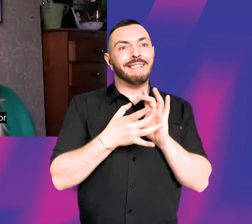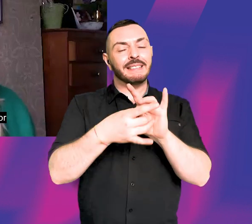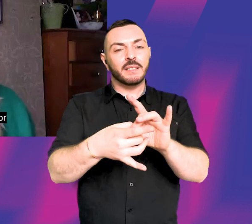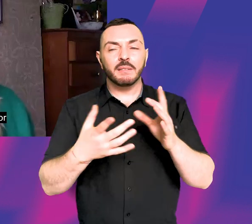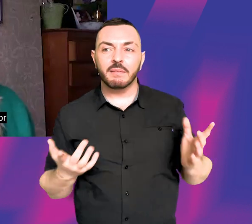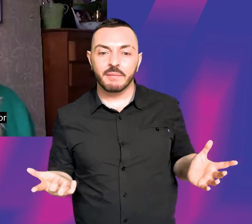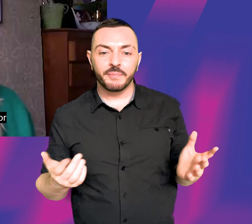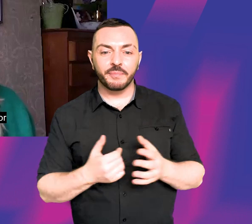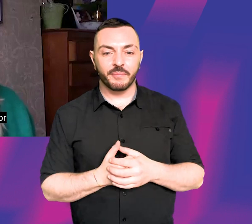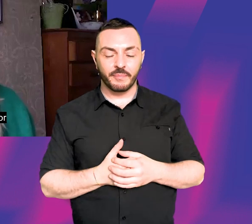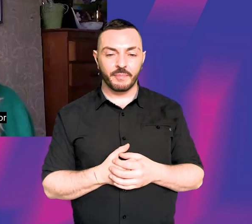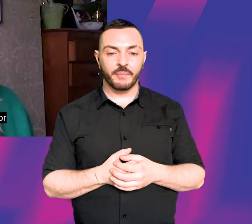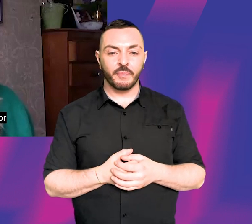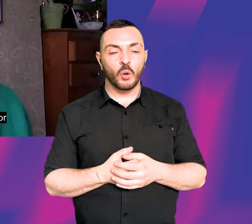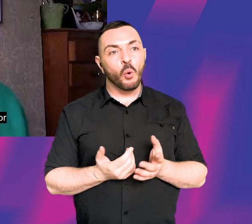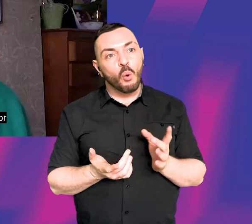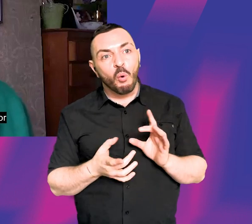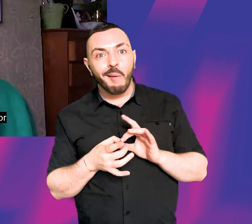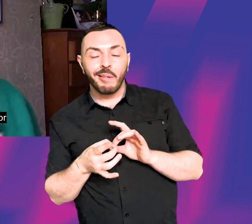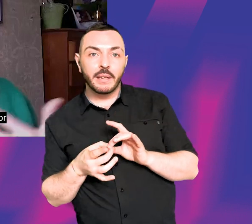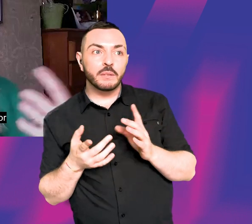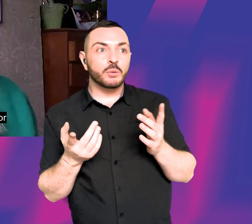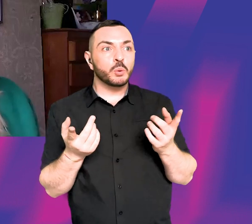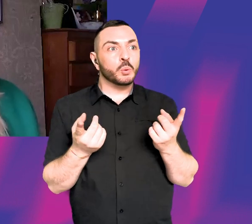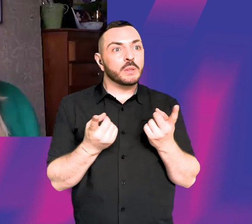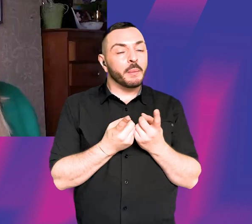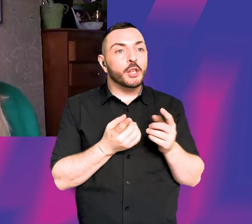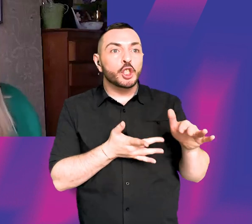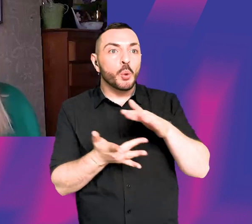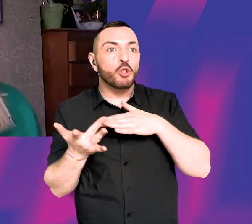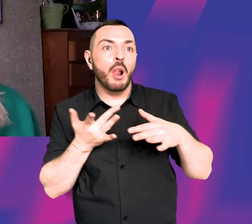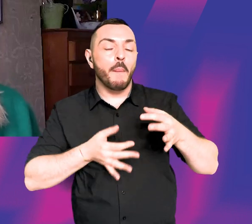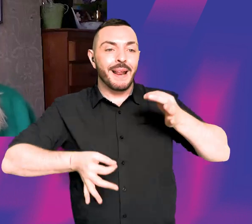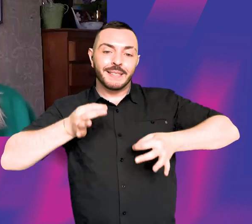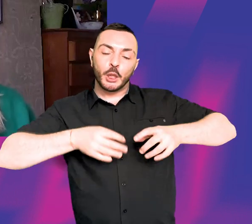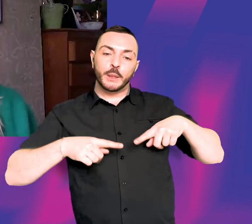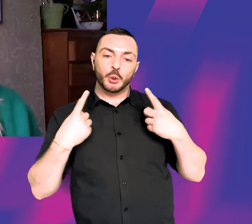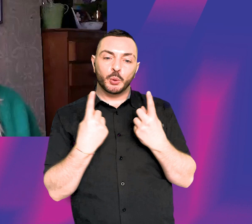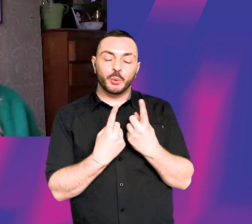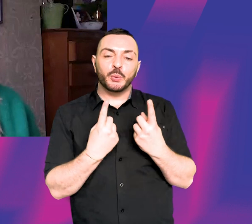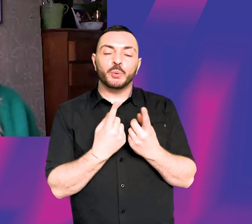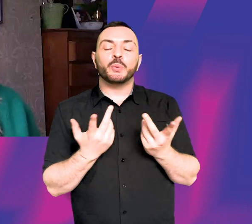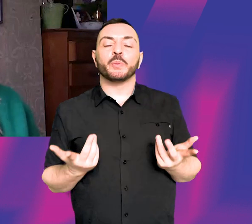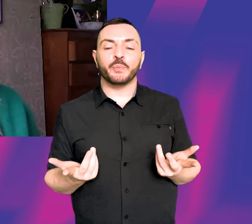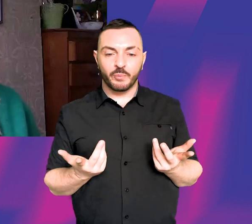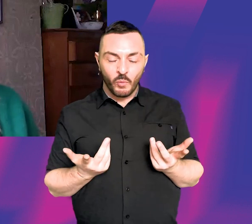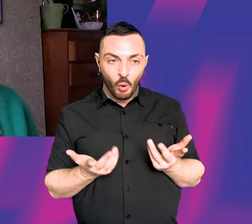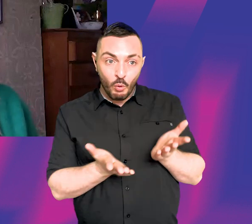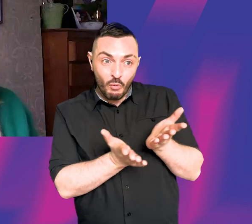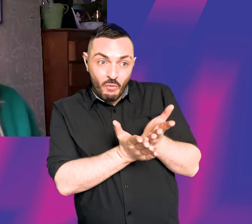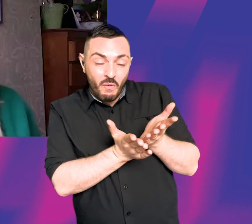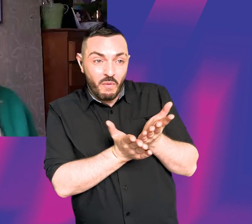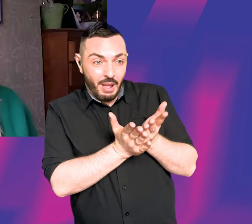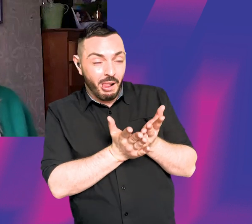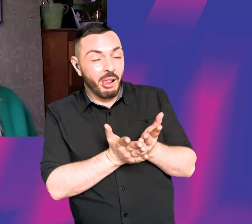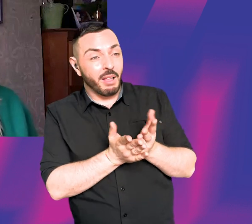you know, or like is attached to a kind of social political issue or has a kind of a real creative